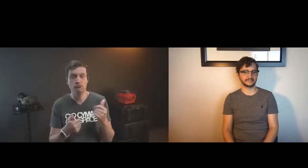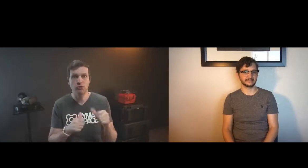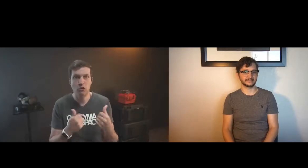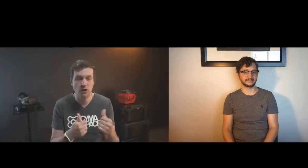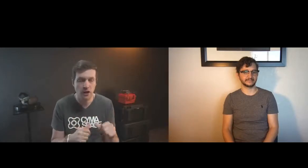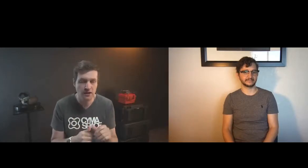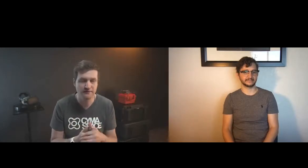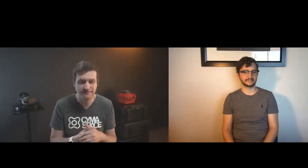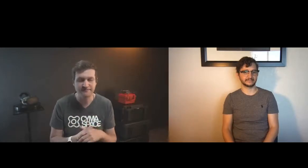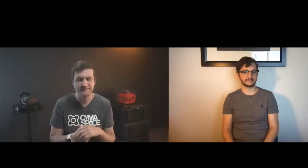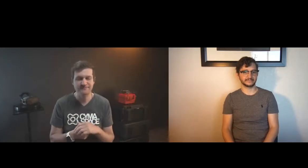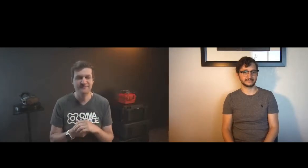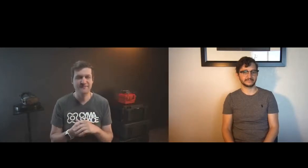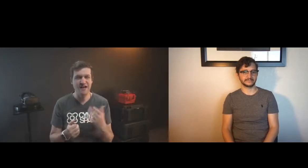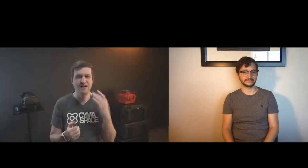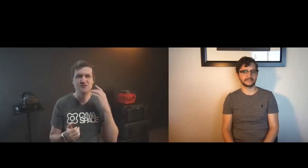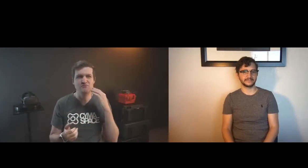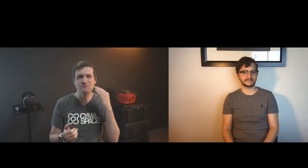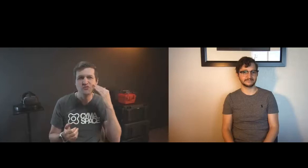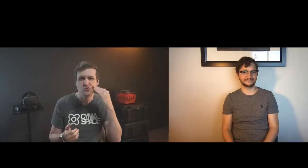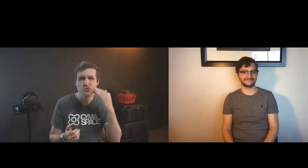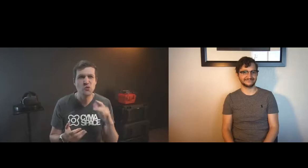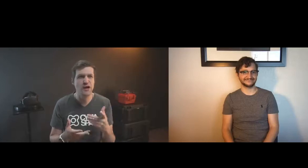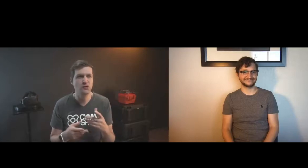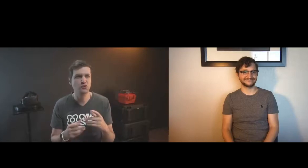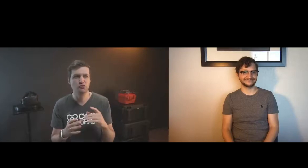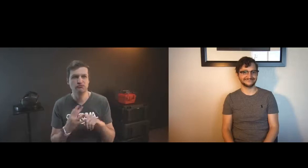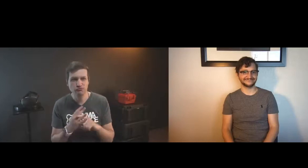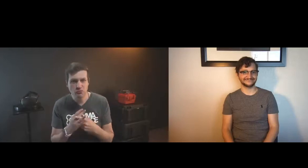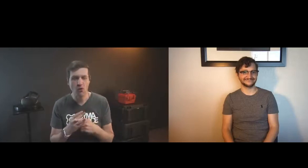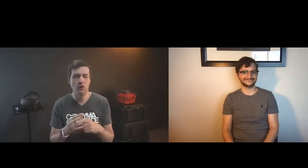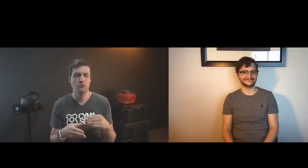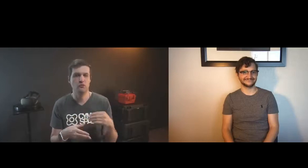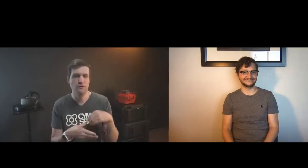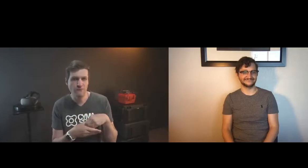so i'm really excited because i i bought one i really wanted to check it out